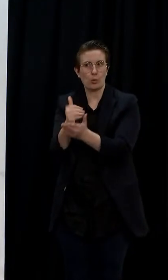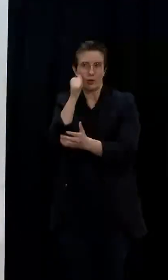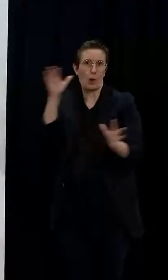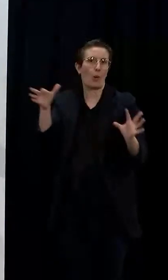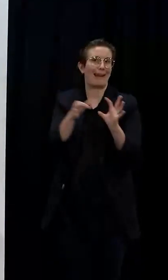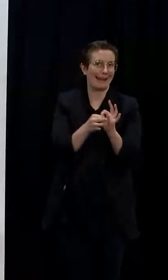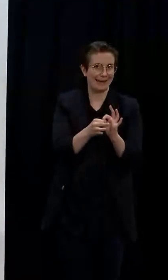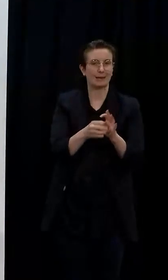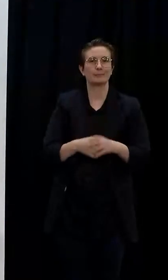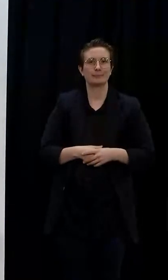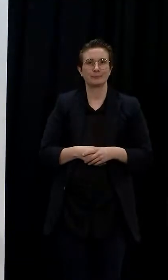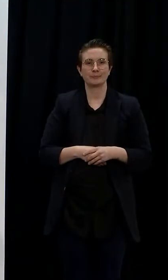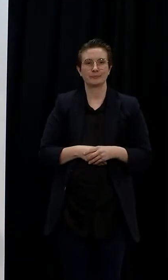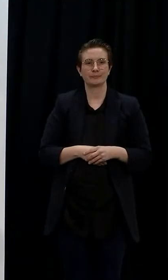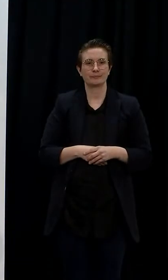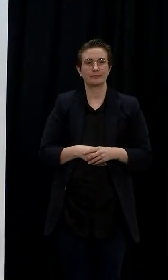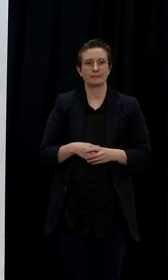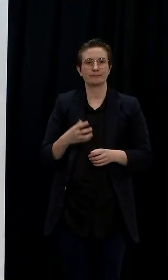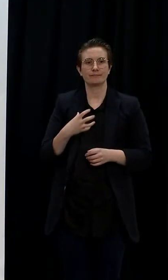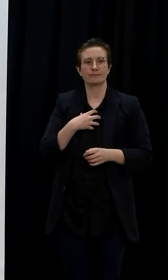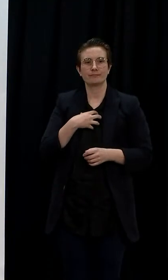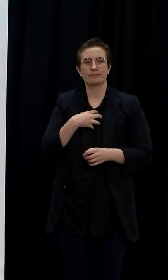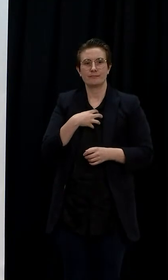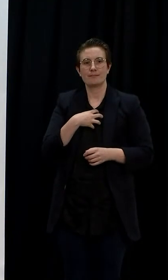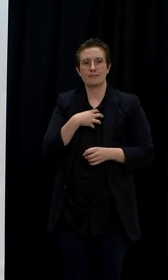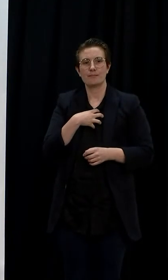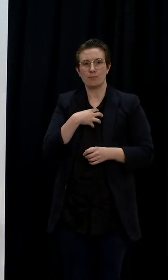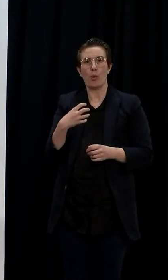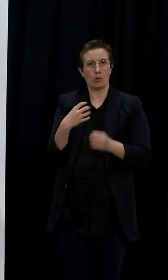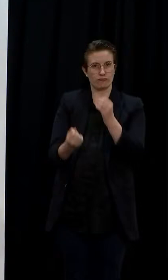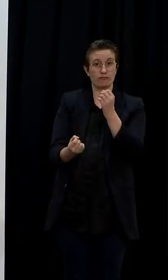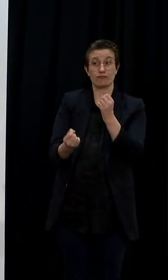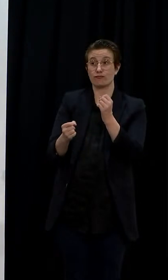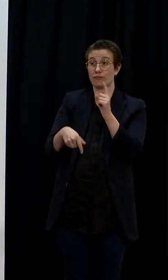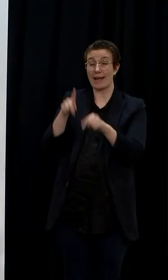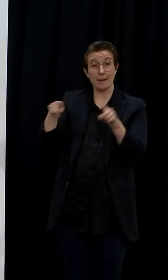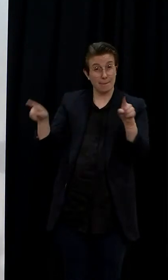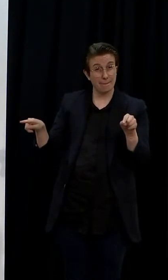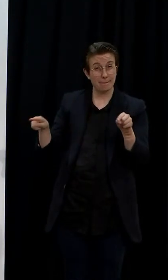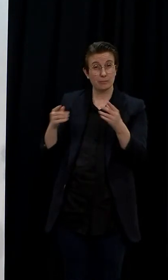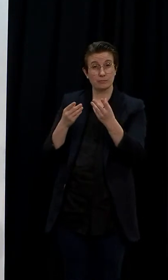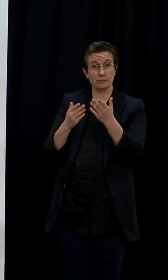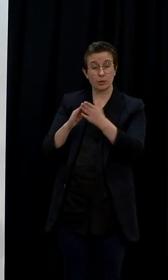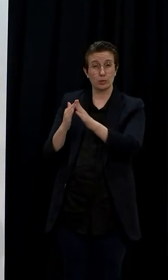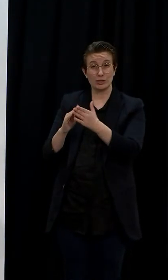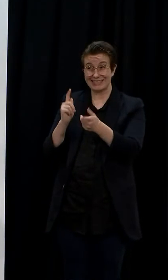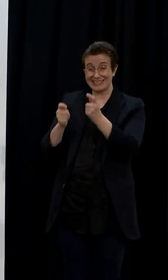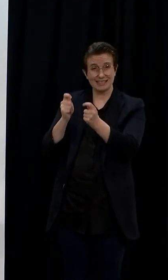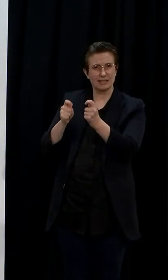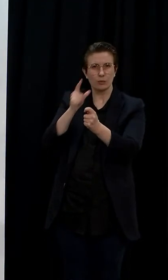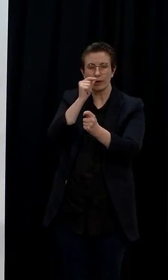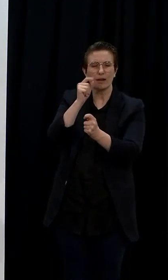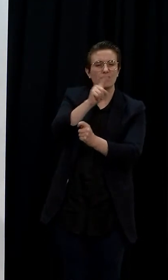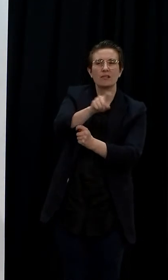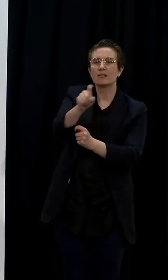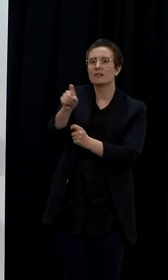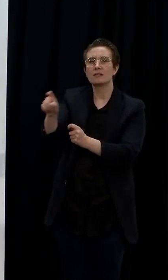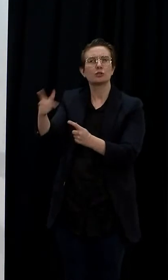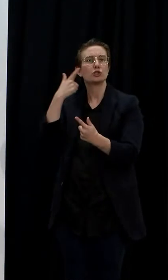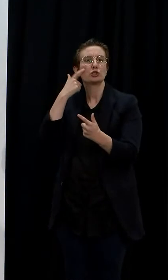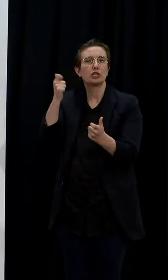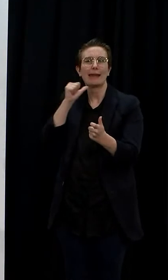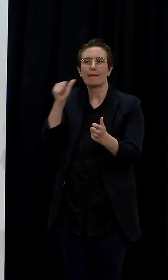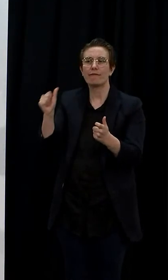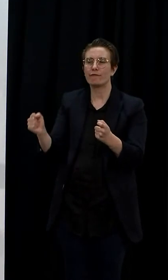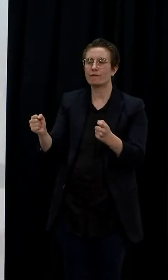So we have been looking at that. Early suggestion seemed to be that where we are seeing cases, often the most common